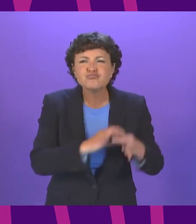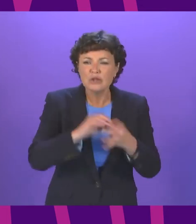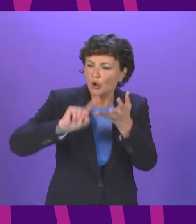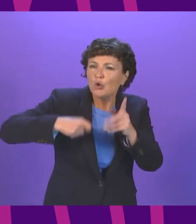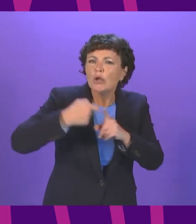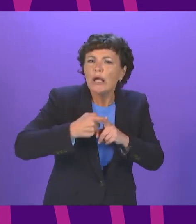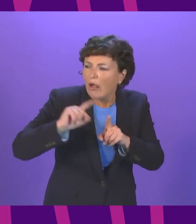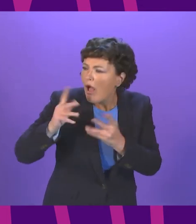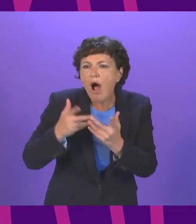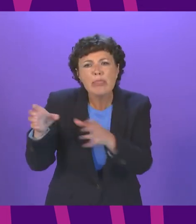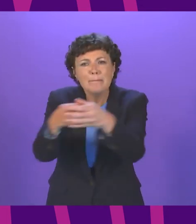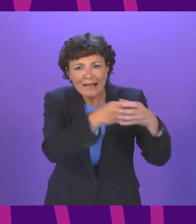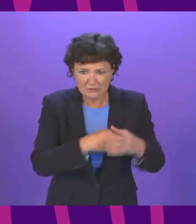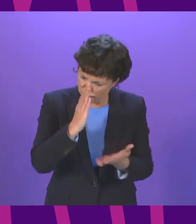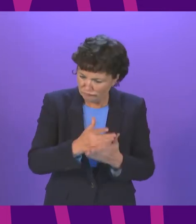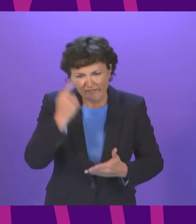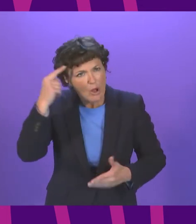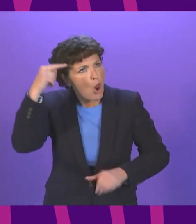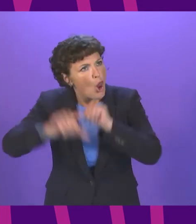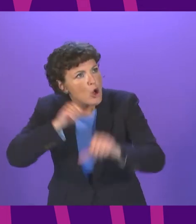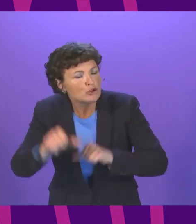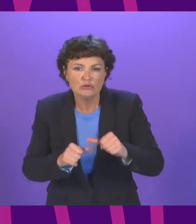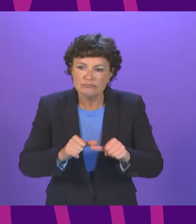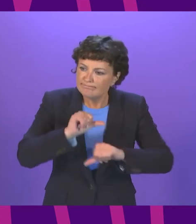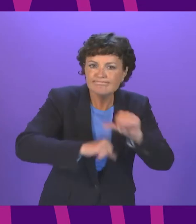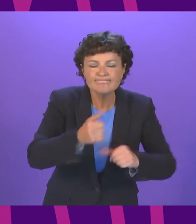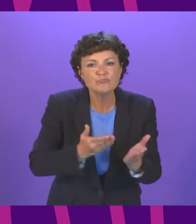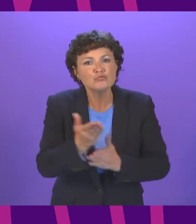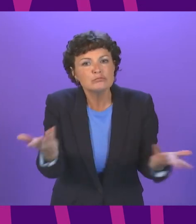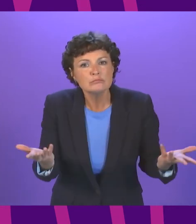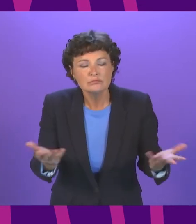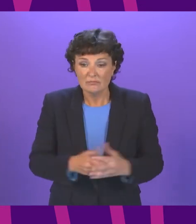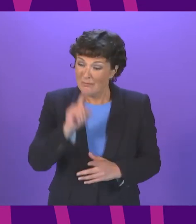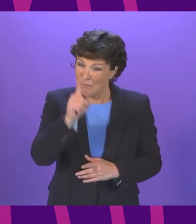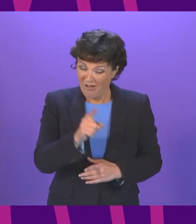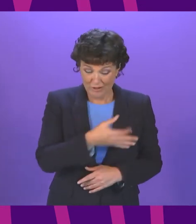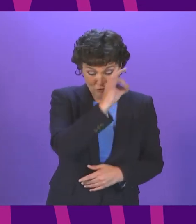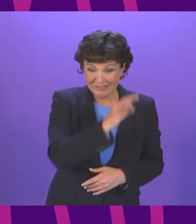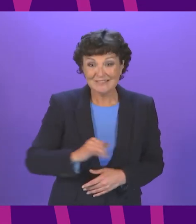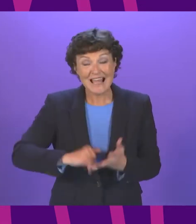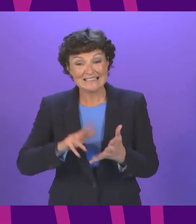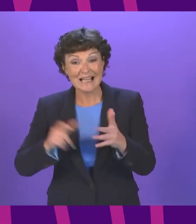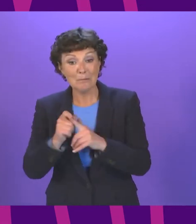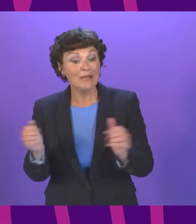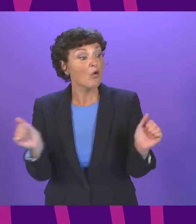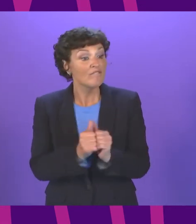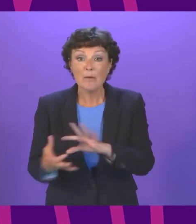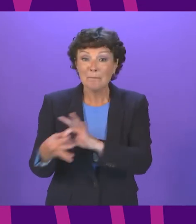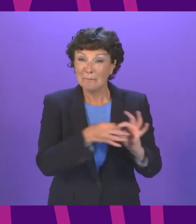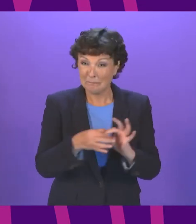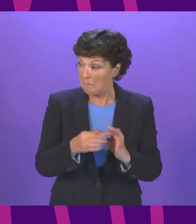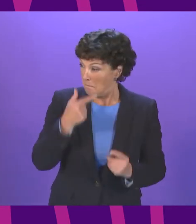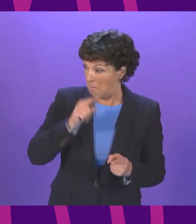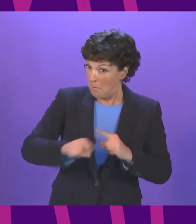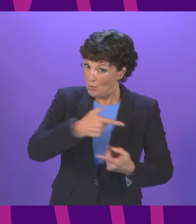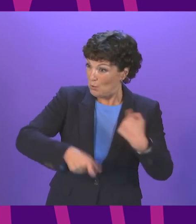logical and progressive route to addressing the global threats that face us all presiding officer the coalition agreement confirmed last week will be greeted with